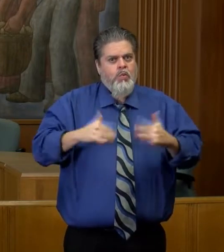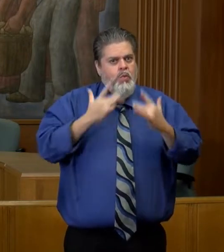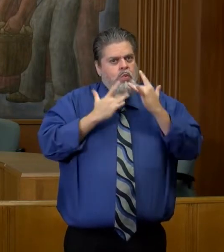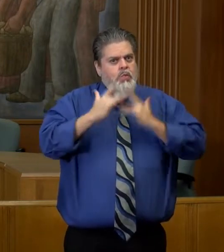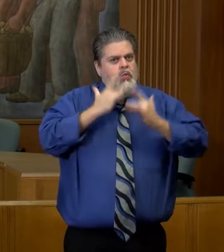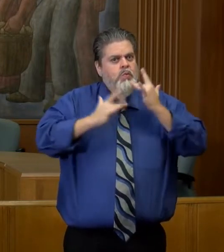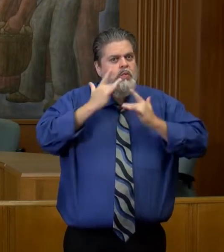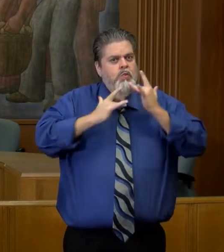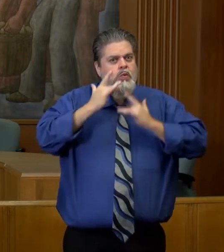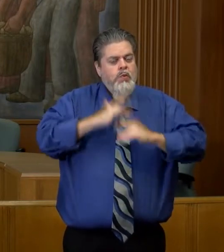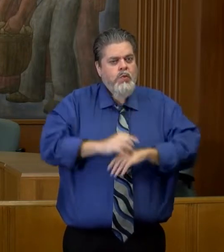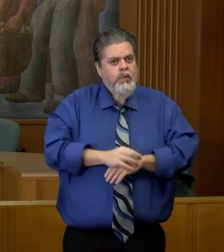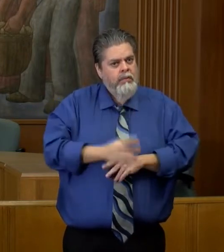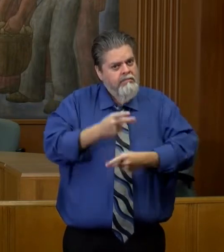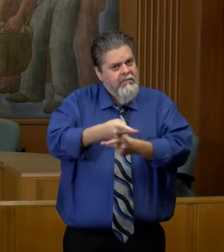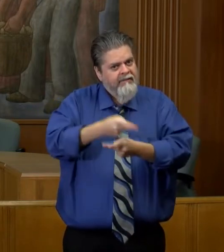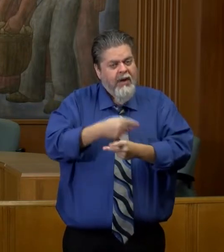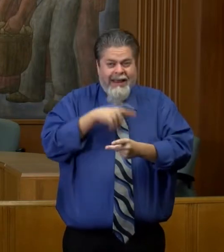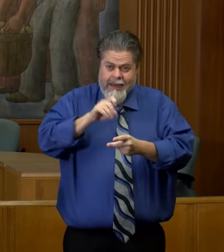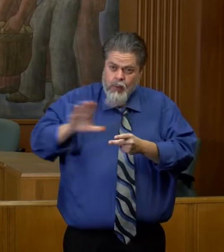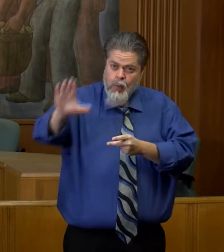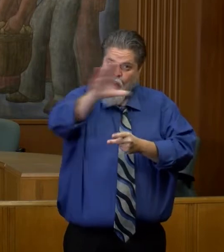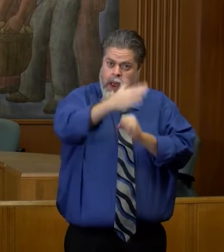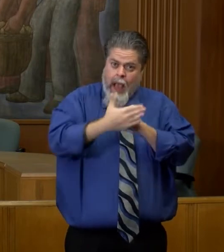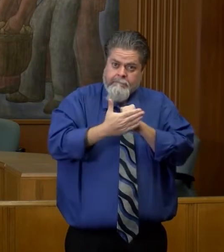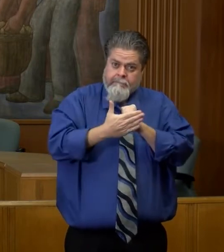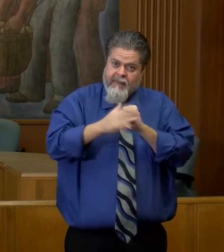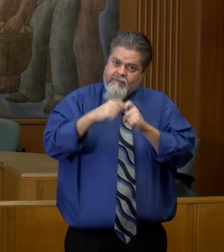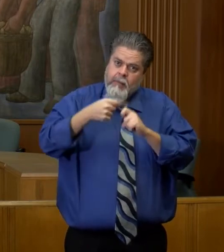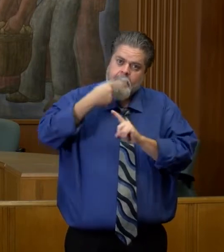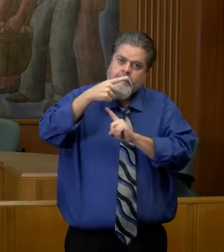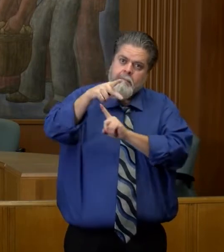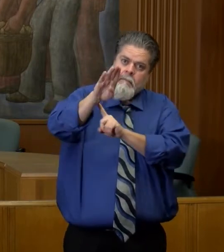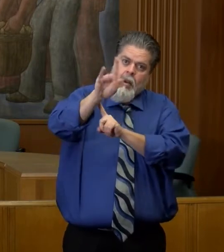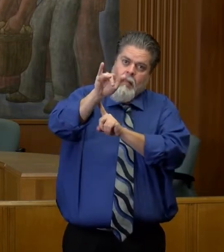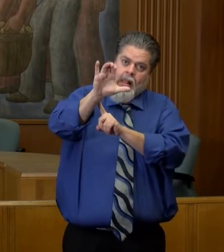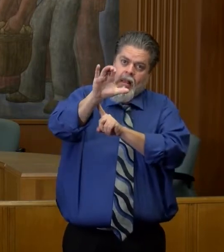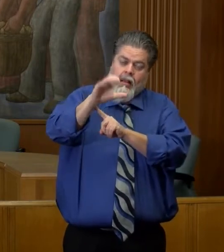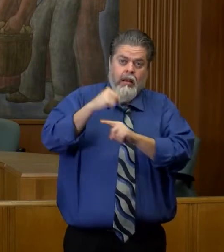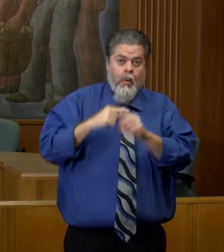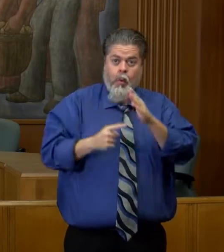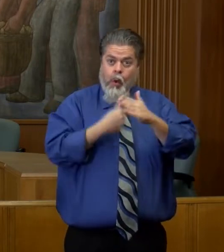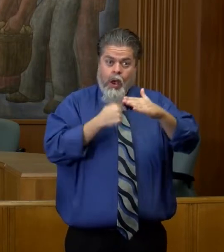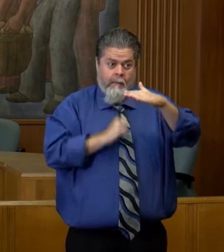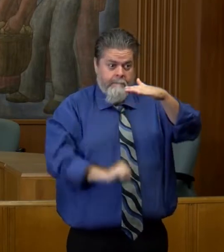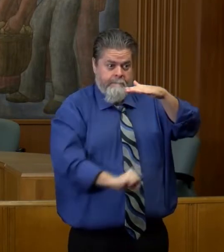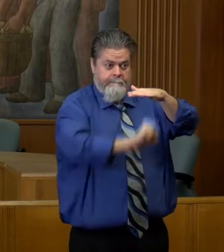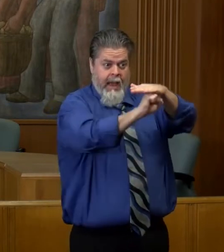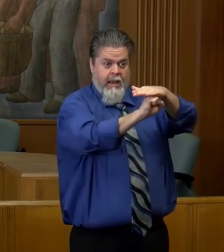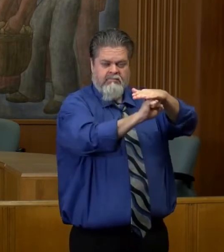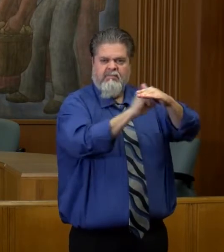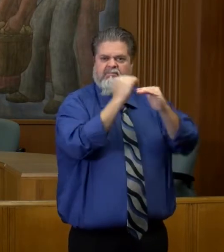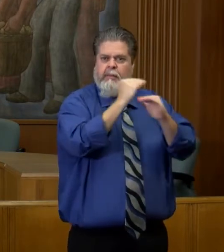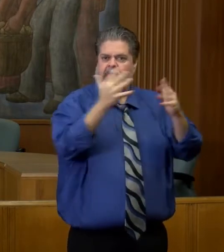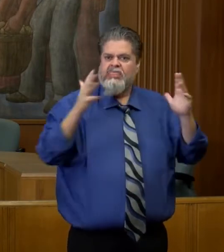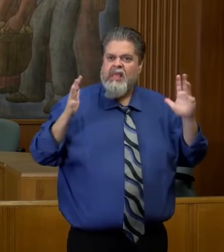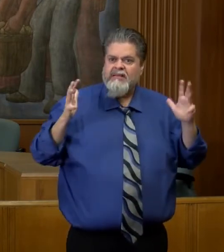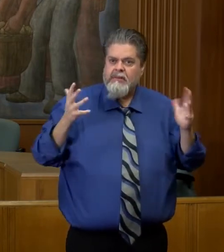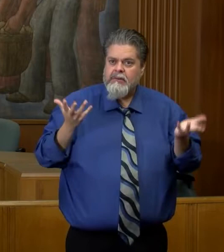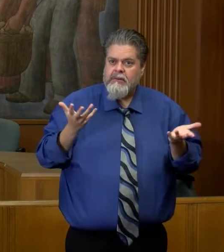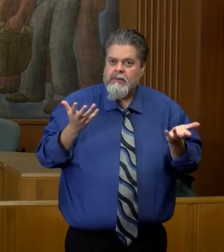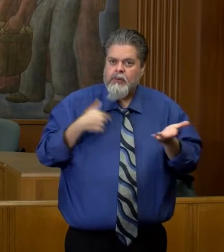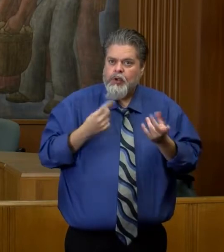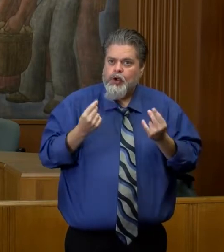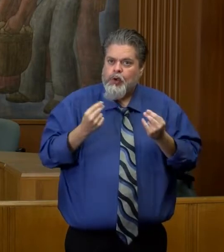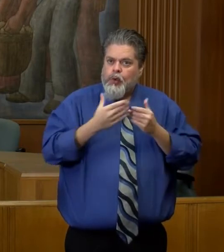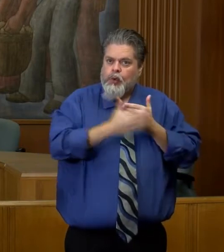we do need the public's help with this. There's a limit to how far we can increase. We also agree